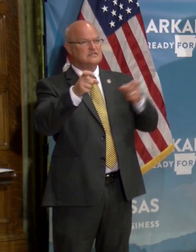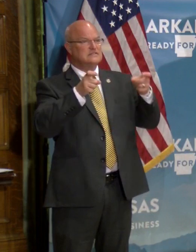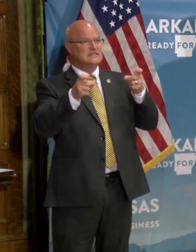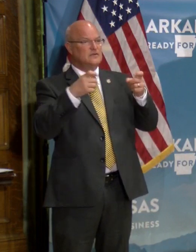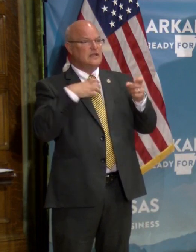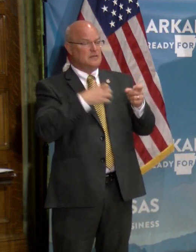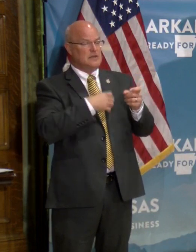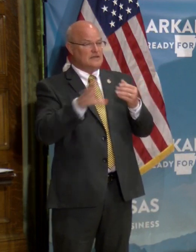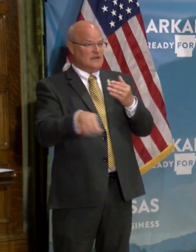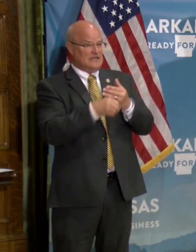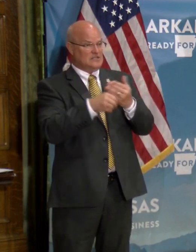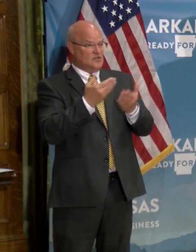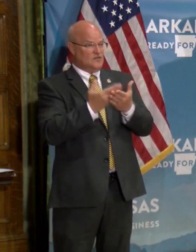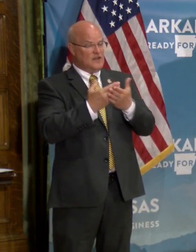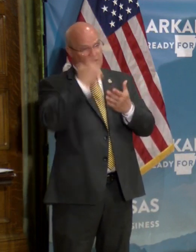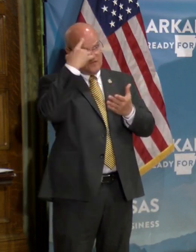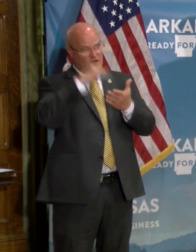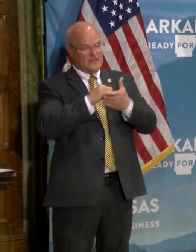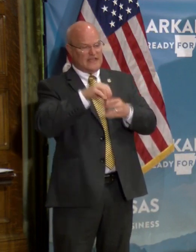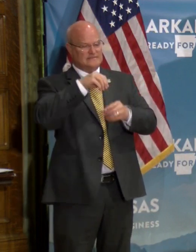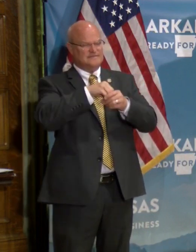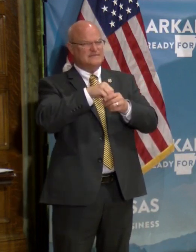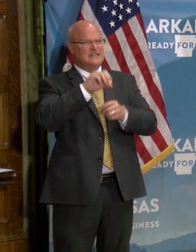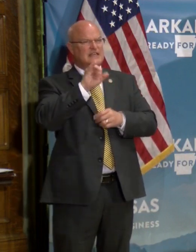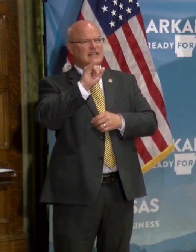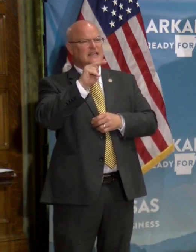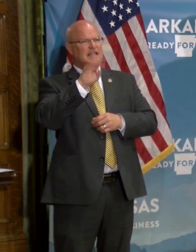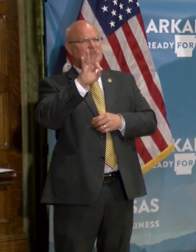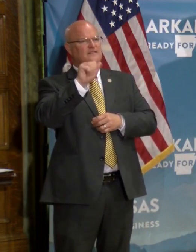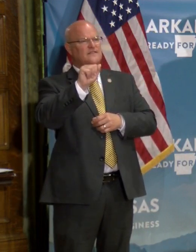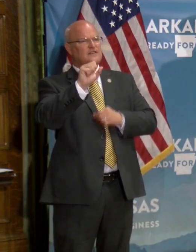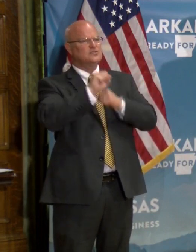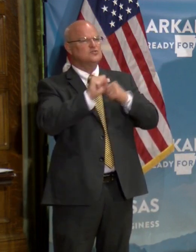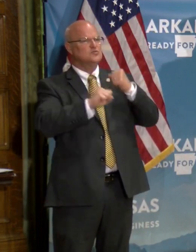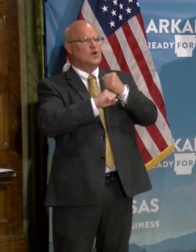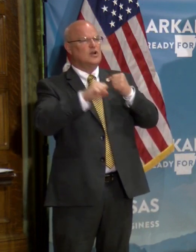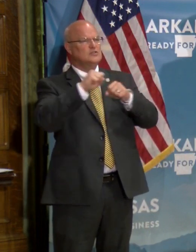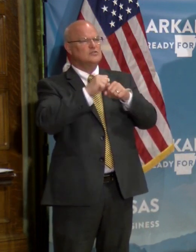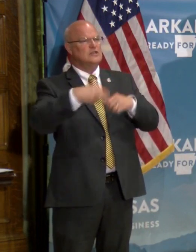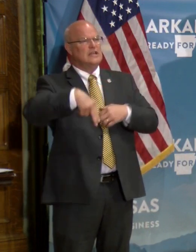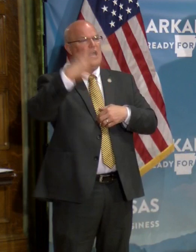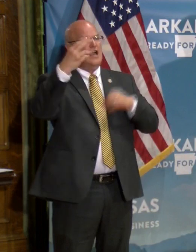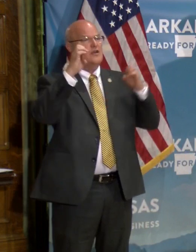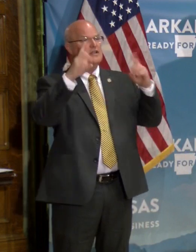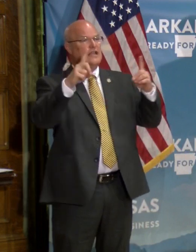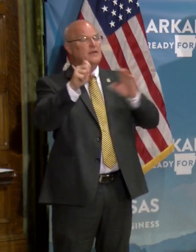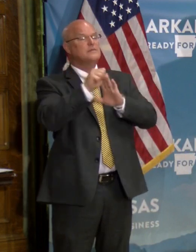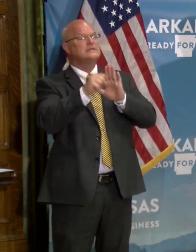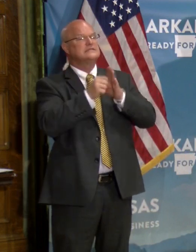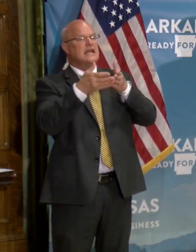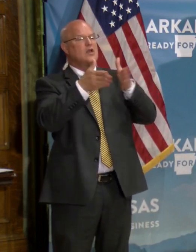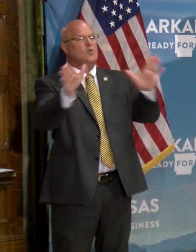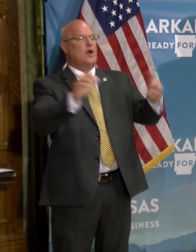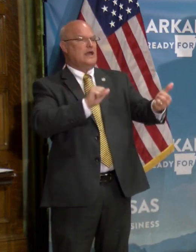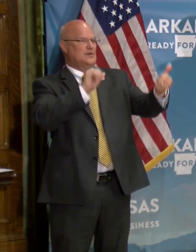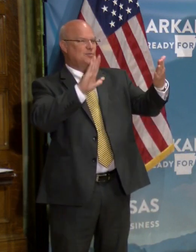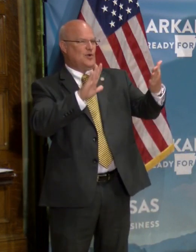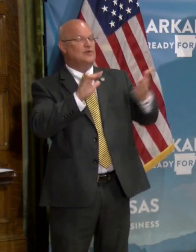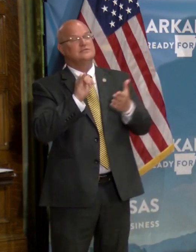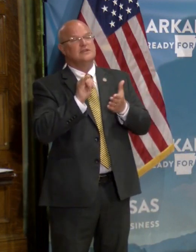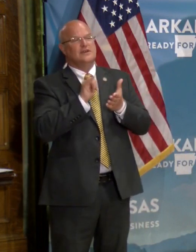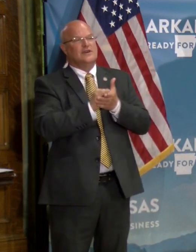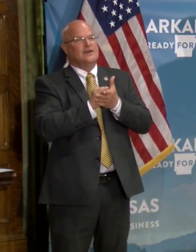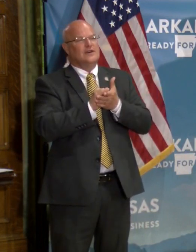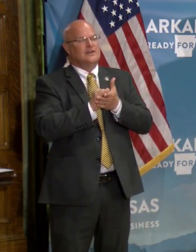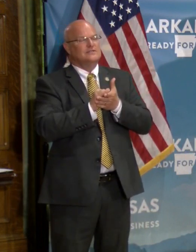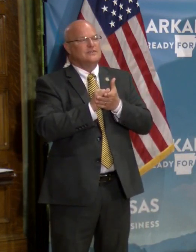funding, uh, for that infrastructure for higher education that will be a statewide approach. So, that's